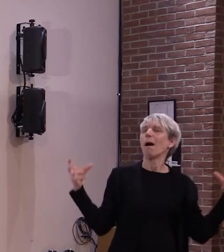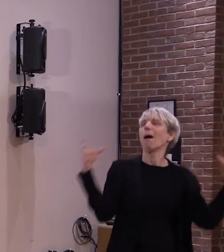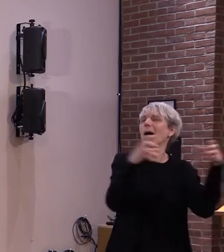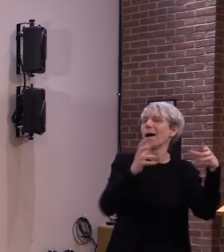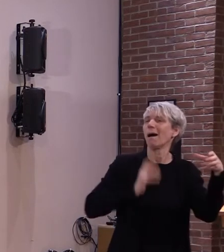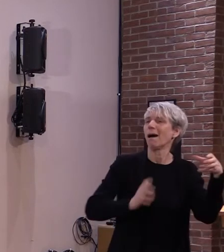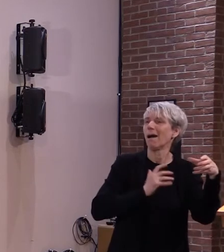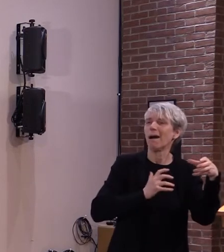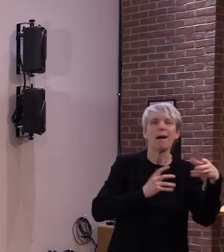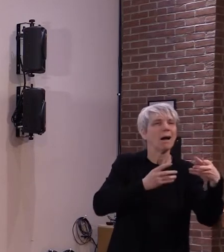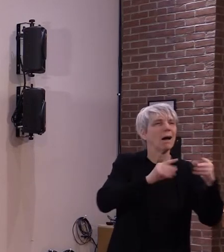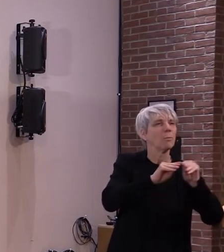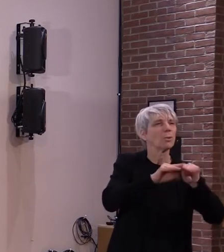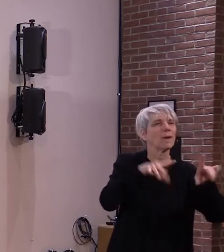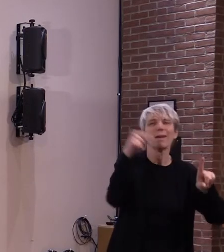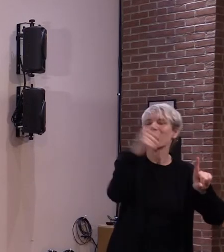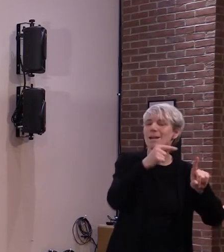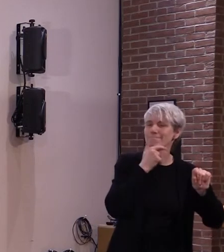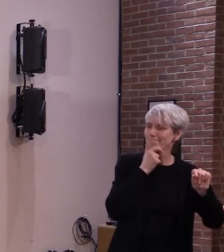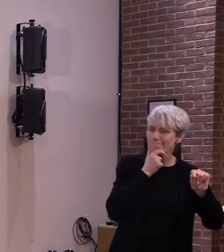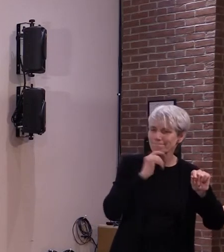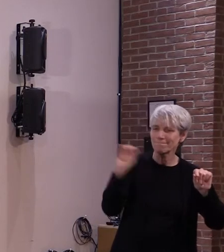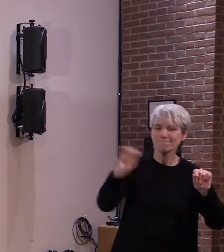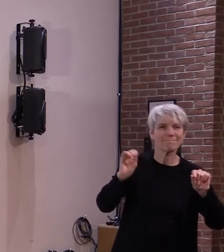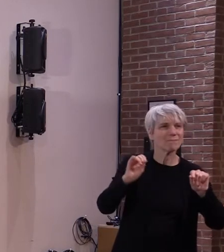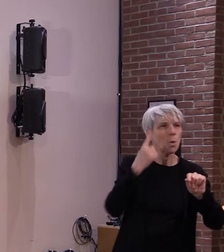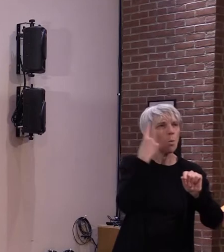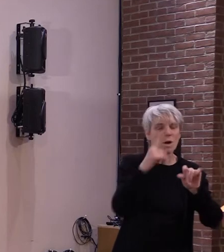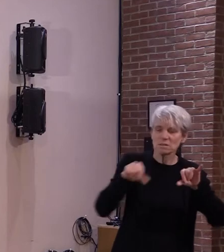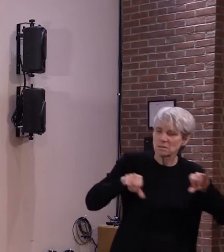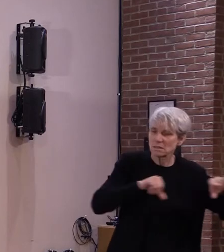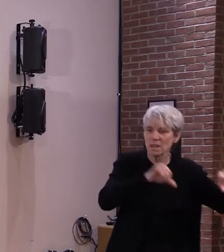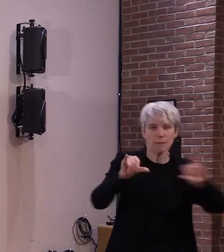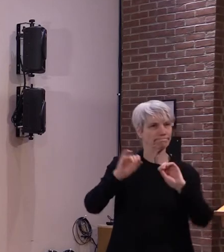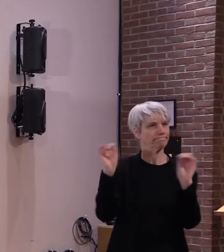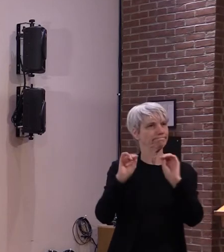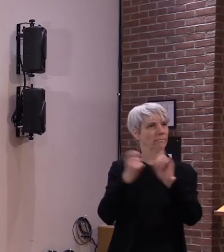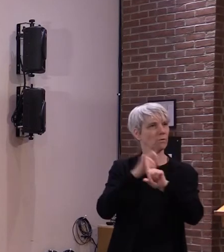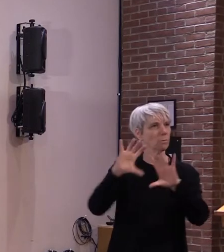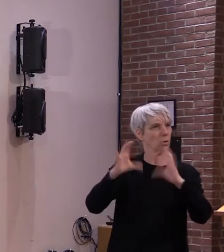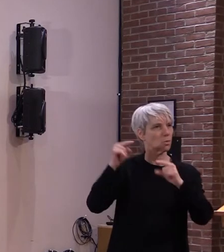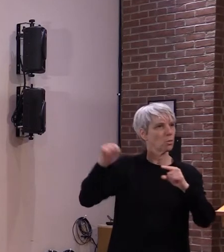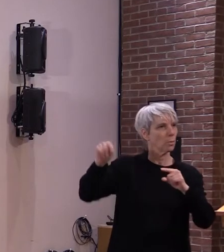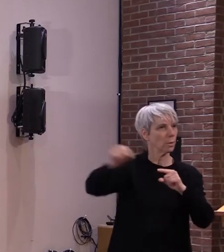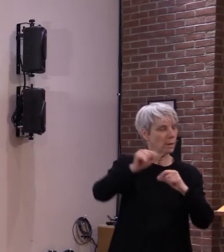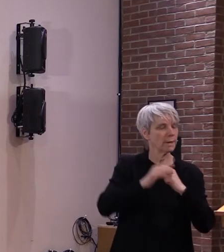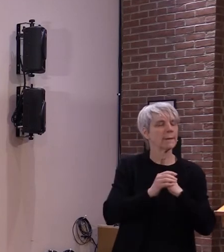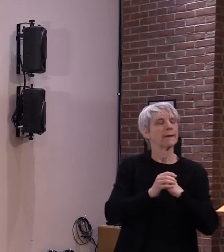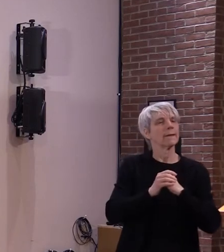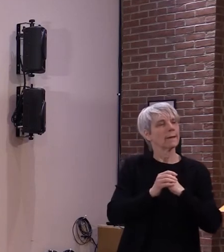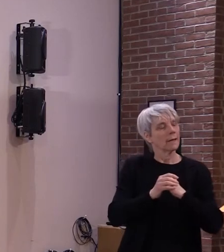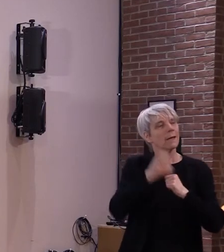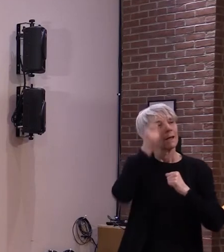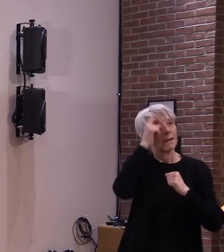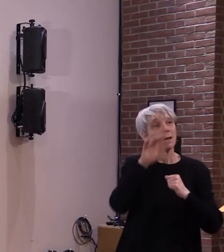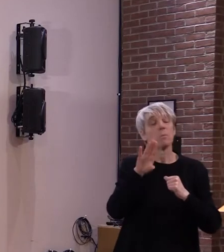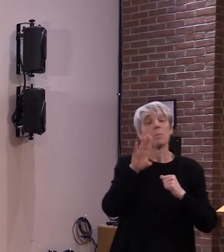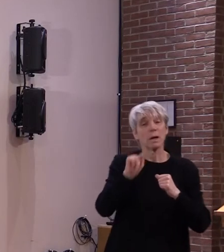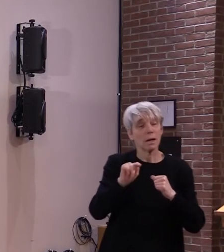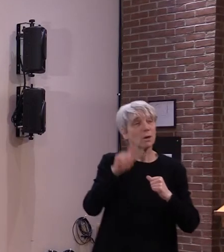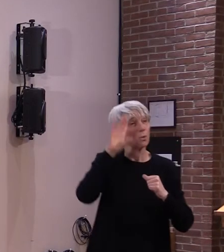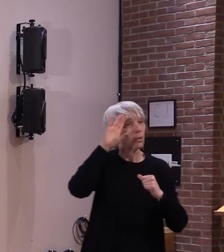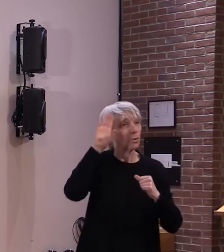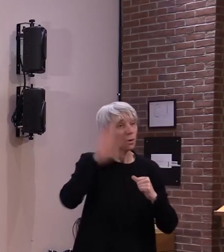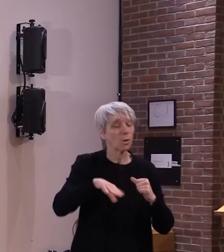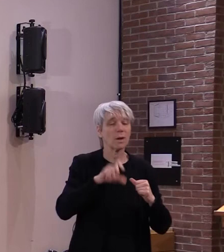um as as you're learning and as we're learning too as the level of virus